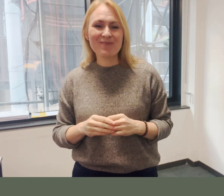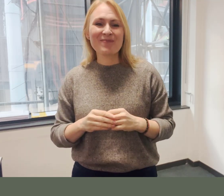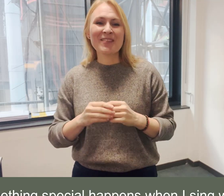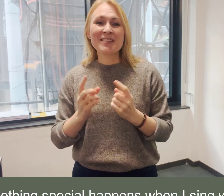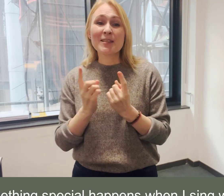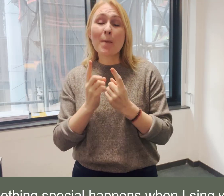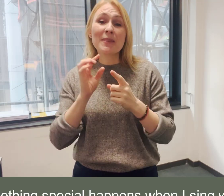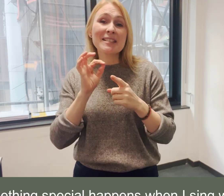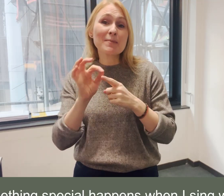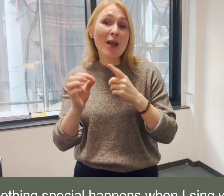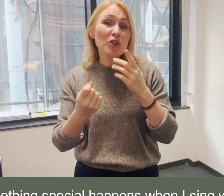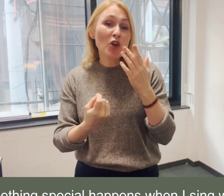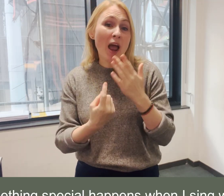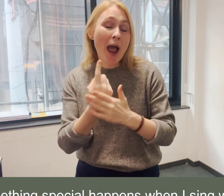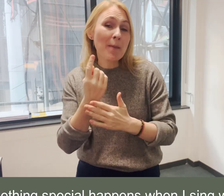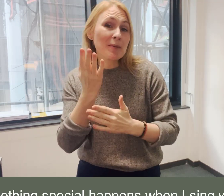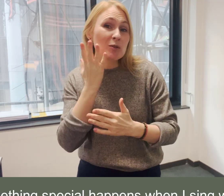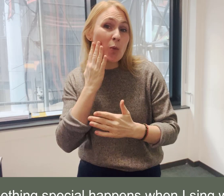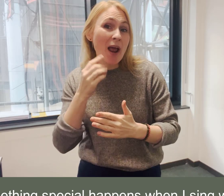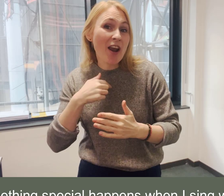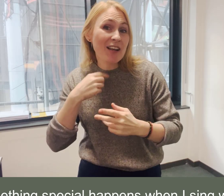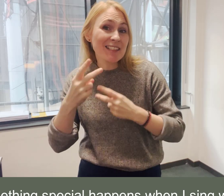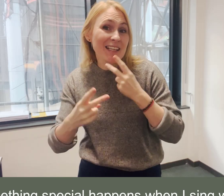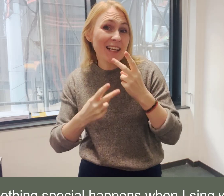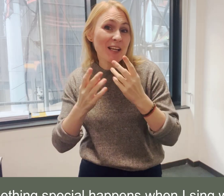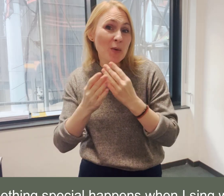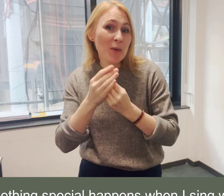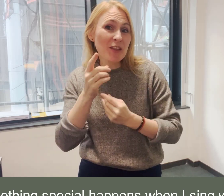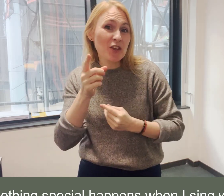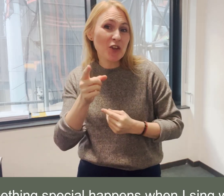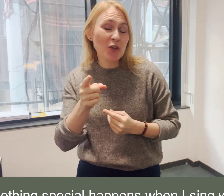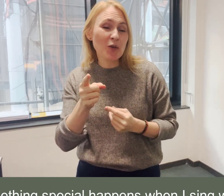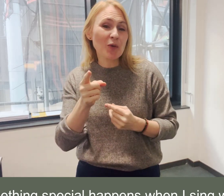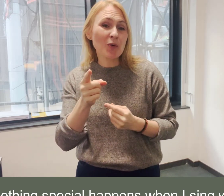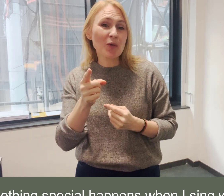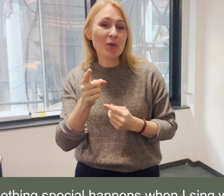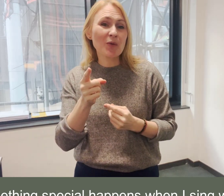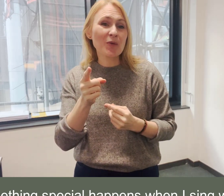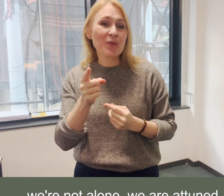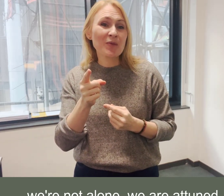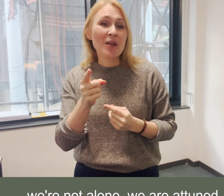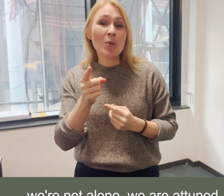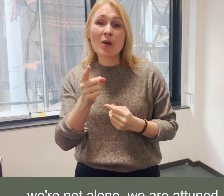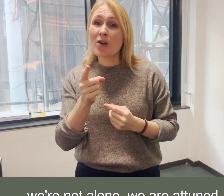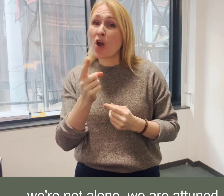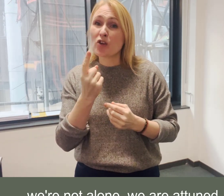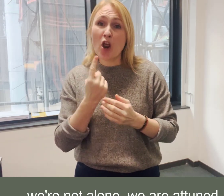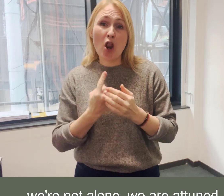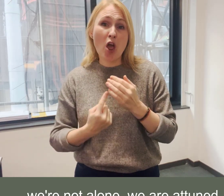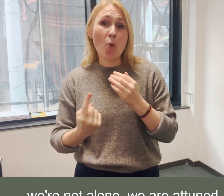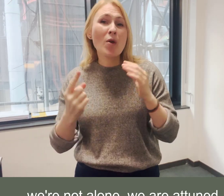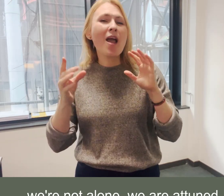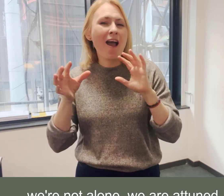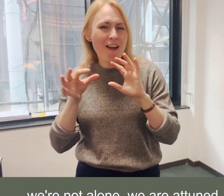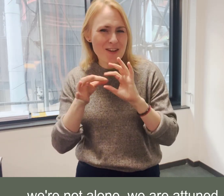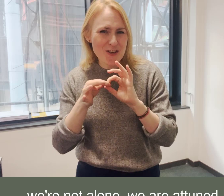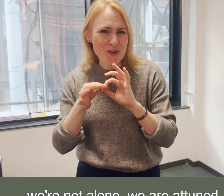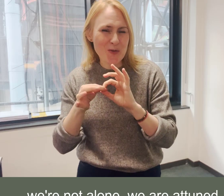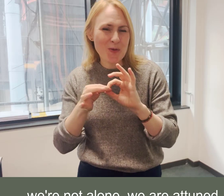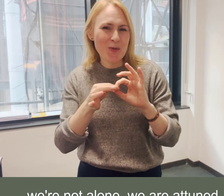Something special happens when I sing with you We're not alone, we are attuned